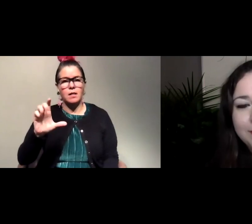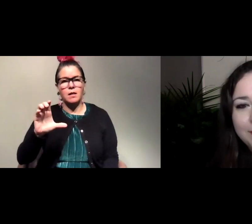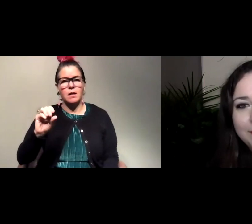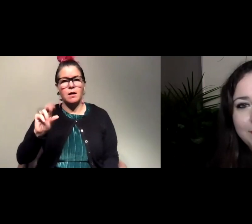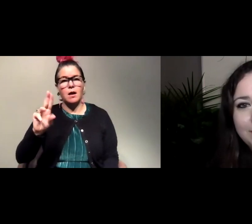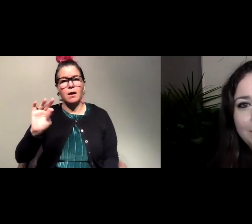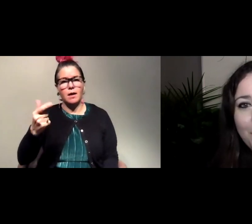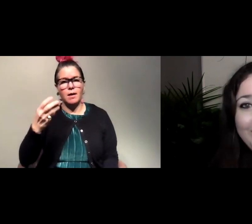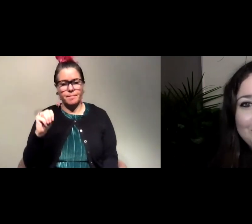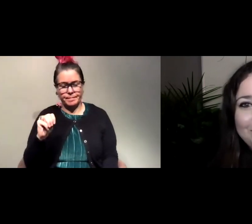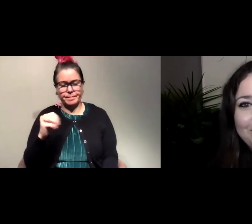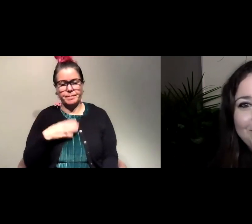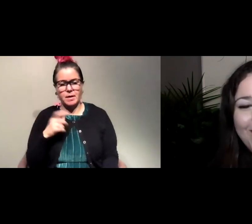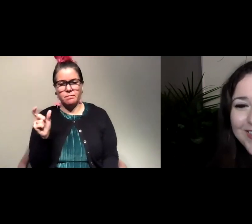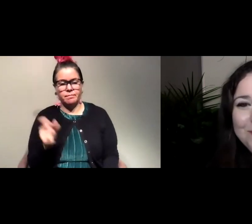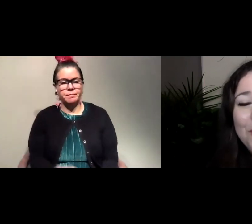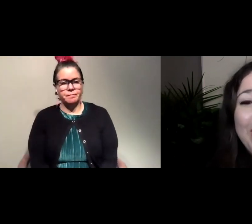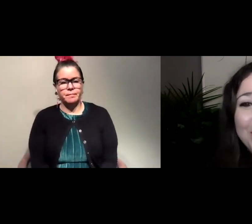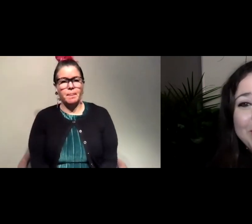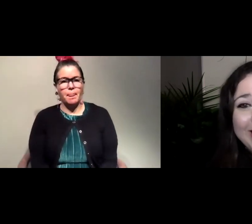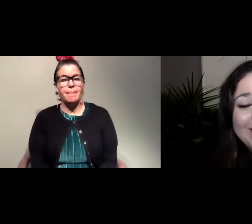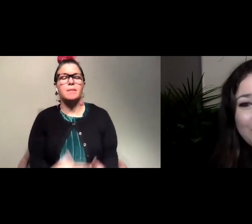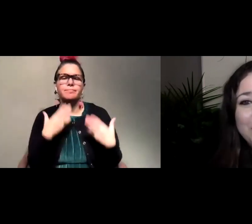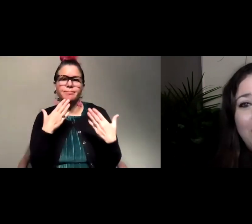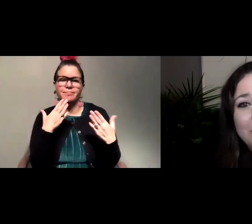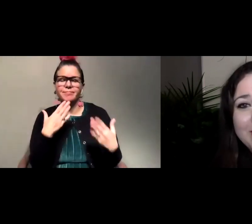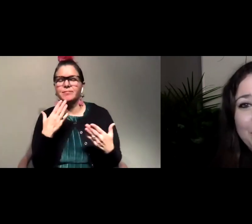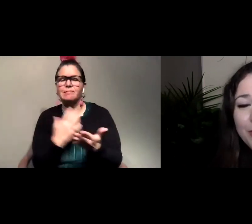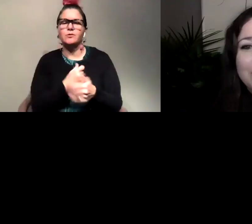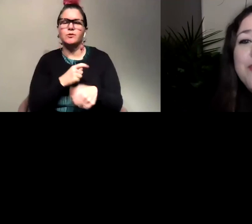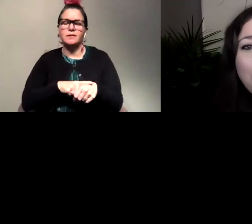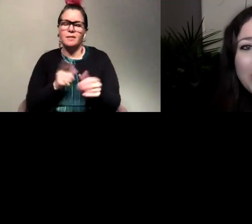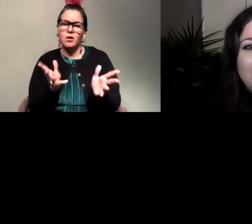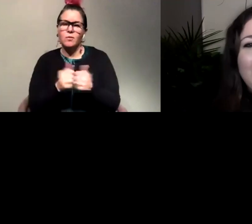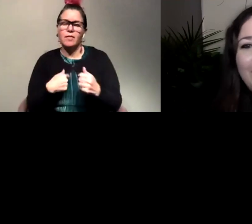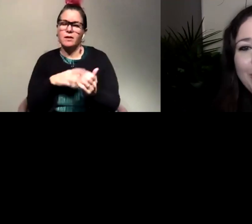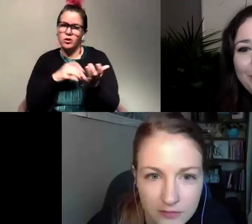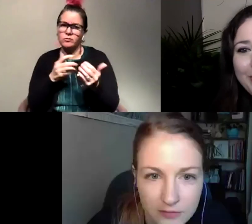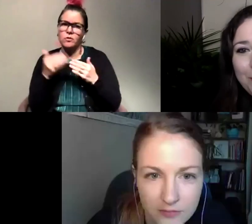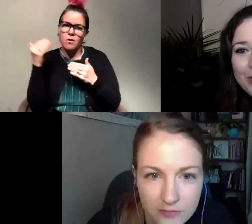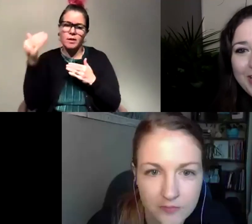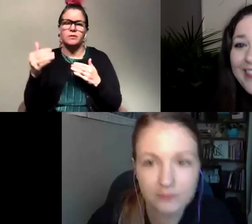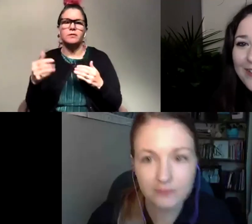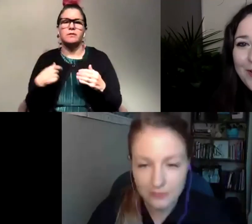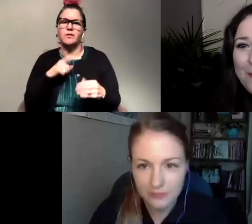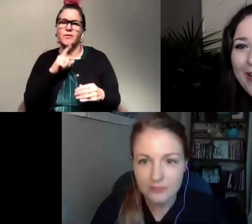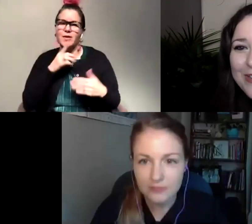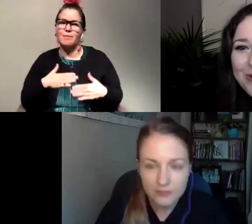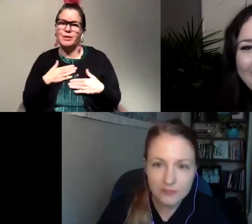Cunningham. That is my handle. Great. Awesome. Well, thank you for taking the time to talk to us today. We've learned so much. I really, really appreciate